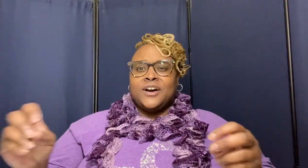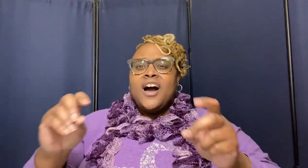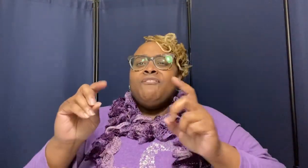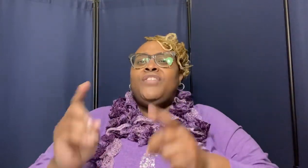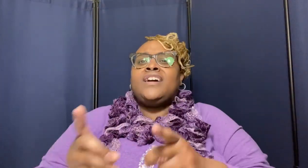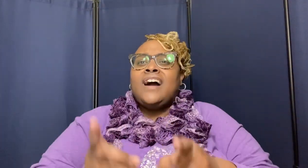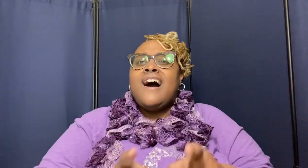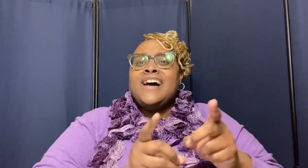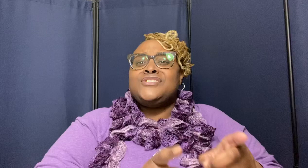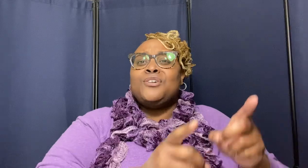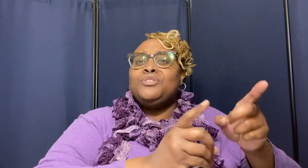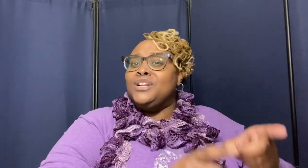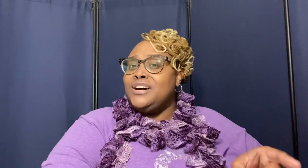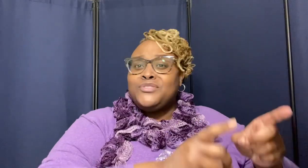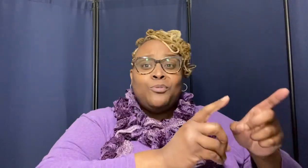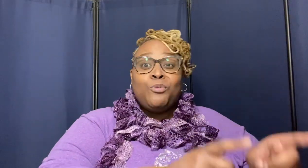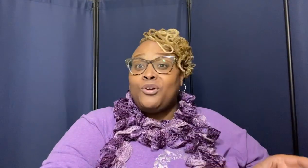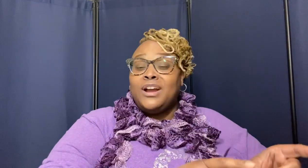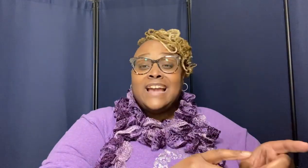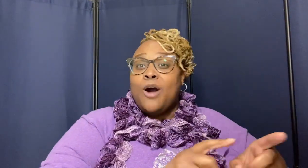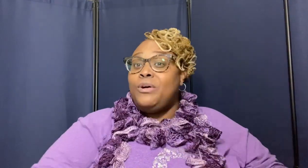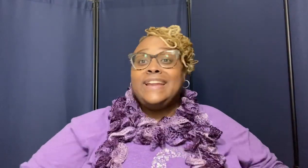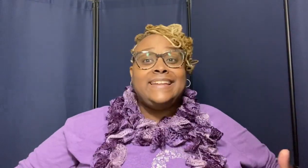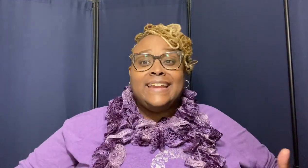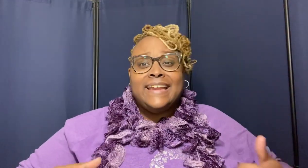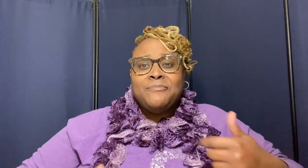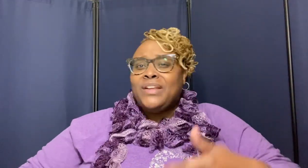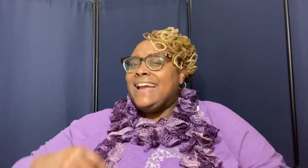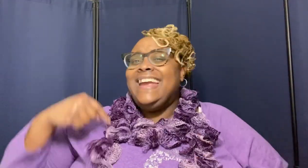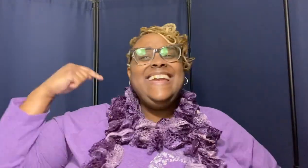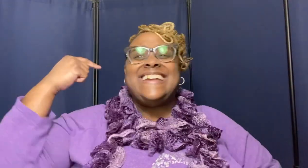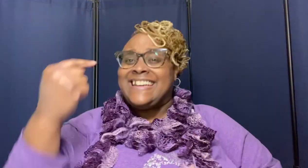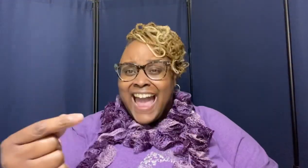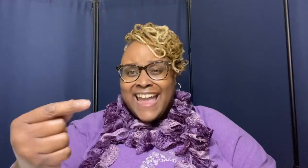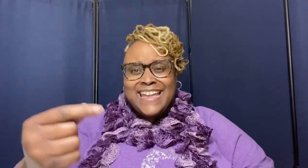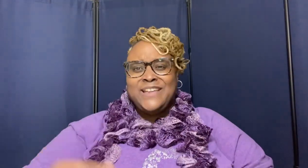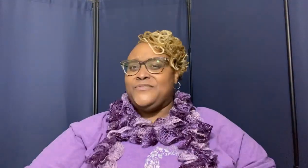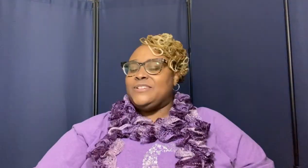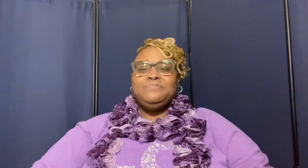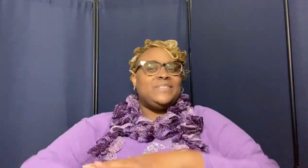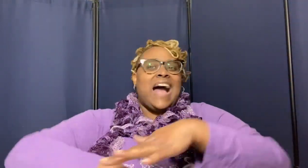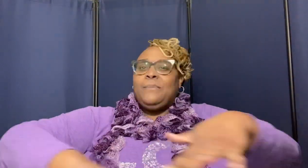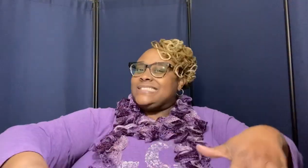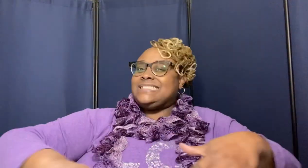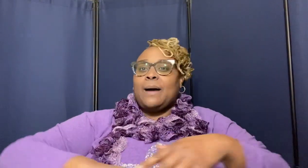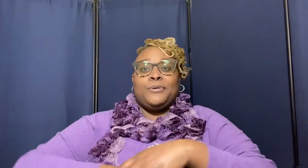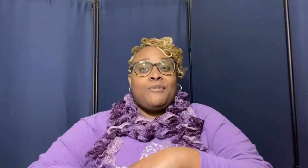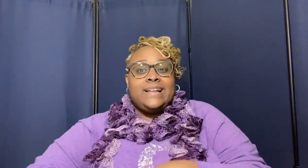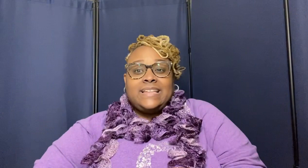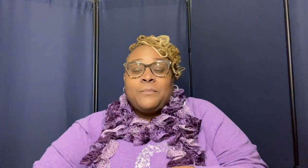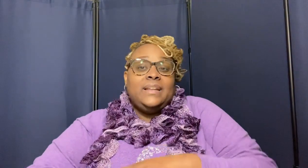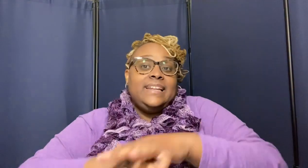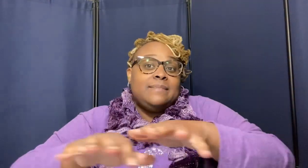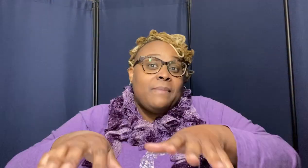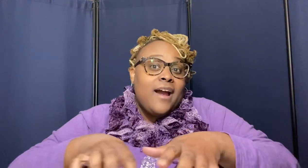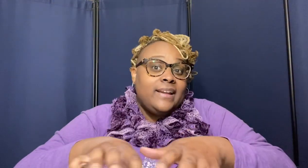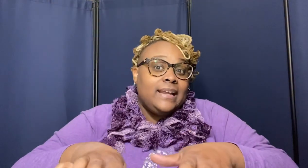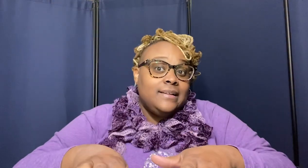for god so loved the world y'all what he did he gave i'ma stop it right there i'ma let it marinate a little